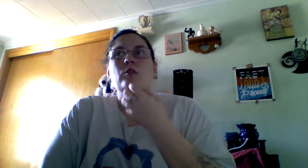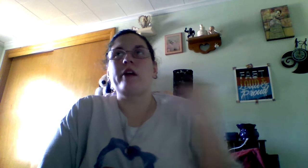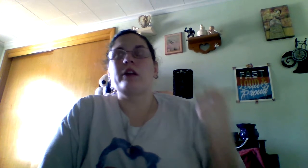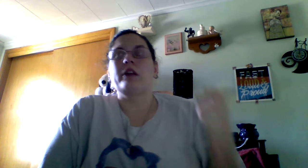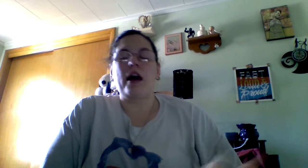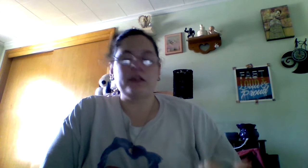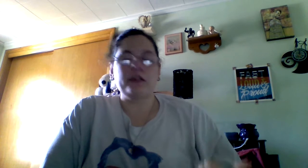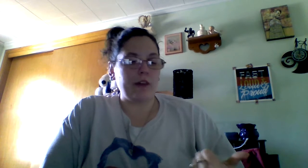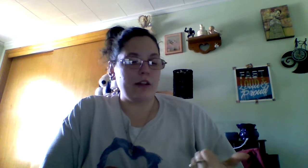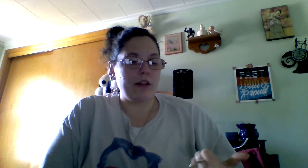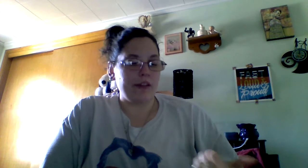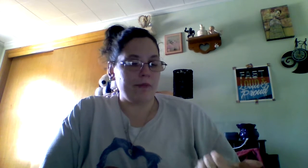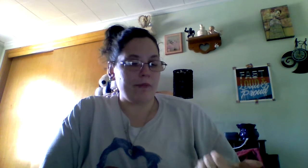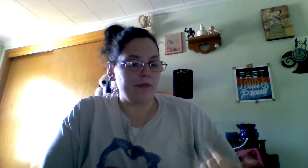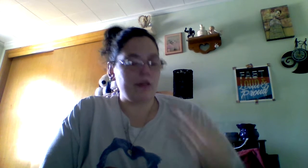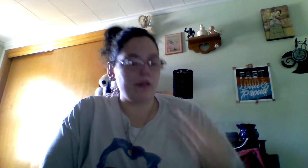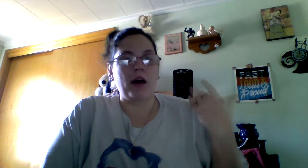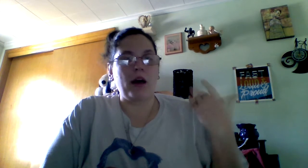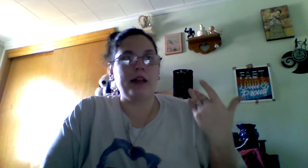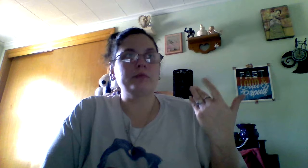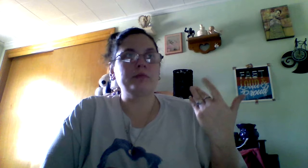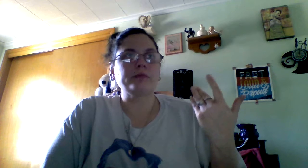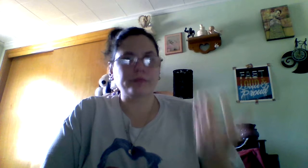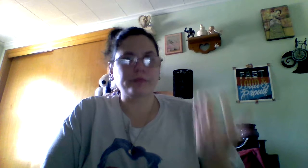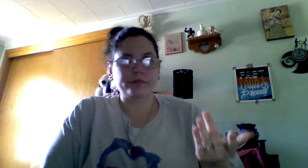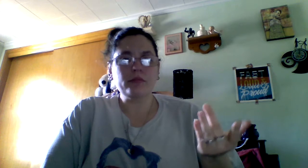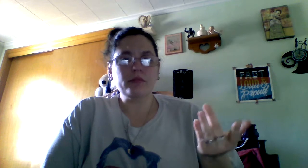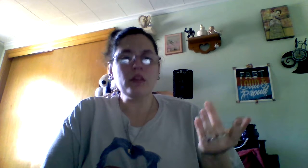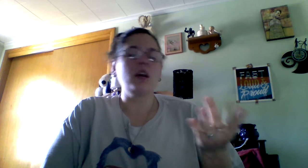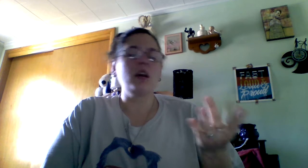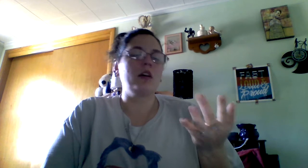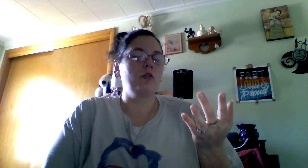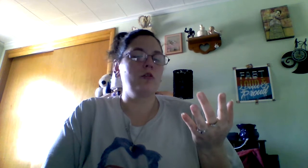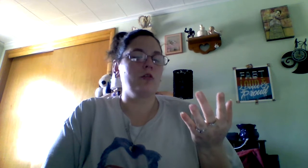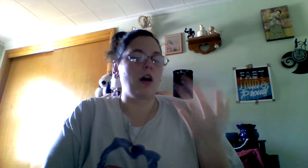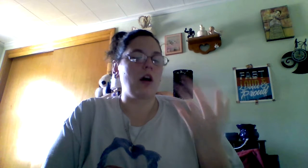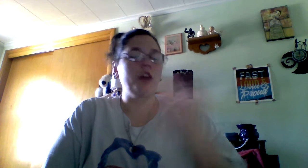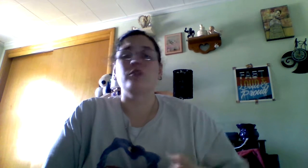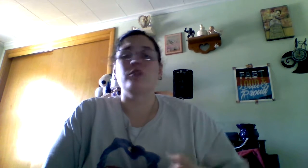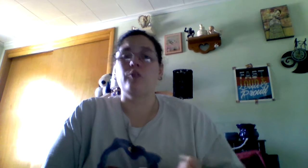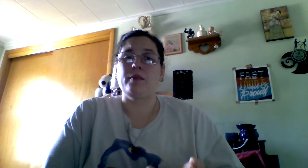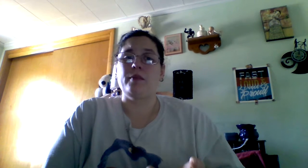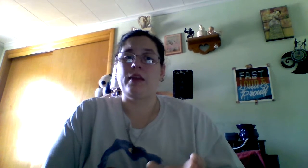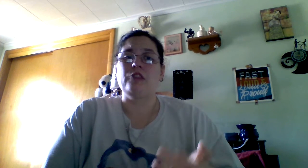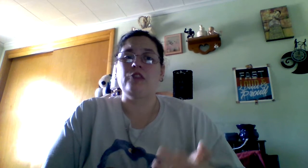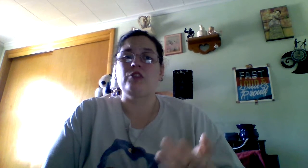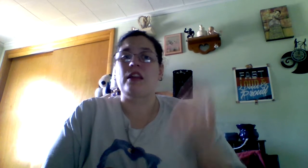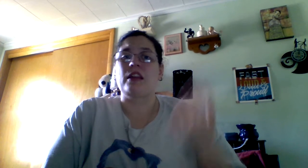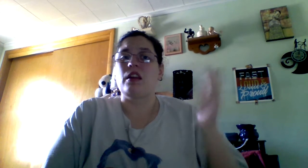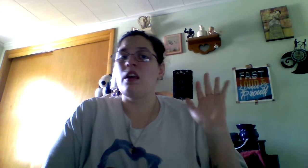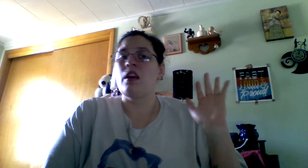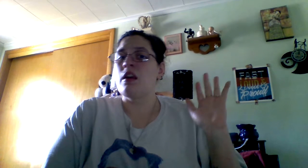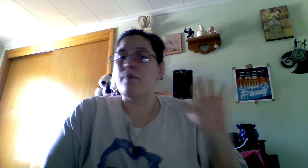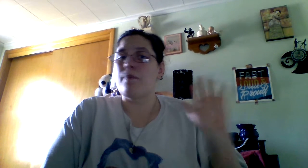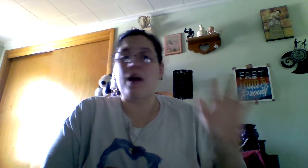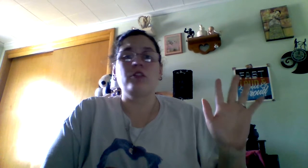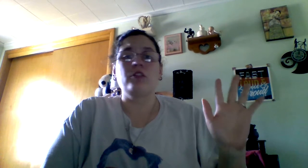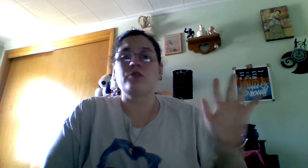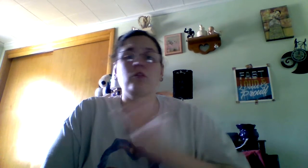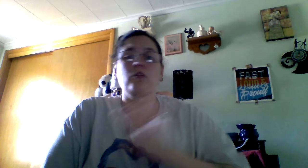I asked a friend of him, of mine, who also knew him. And she's like, bad news, don't go